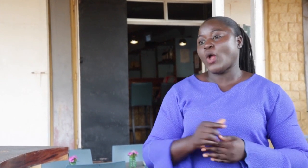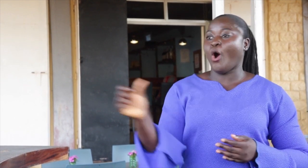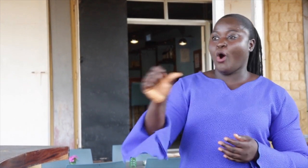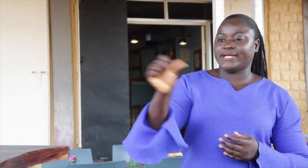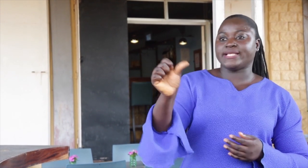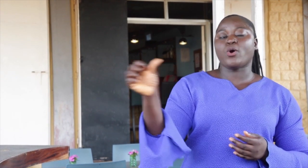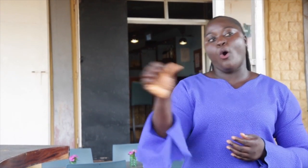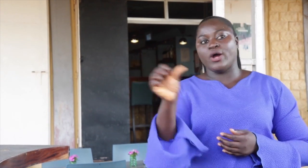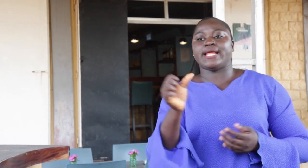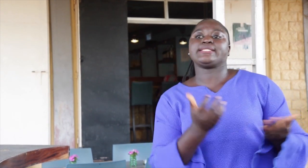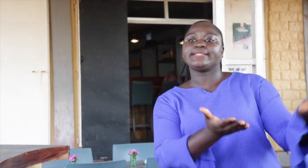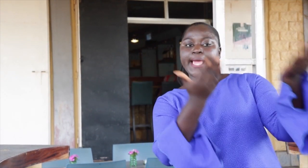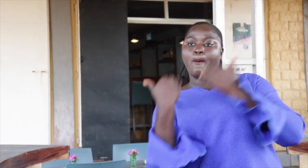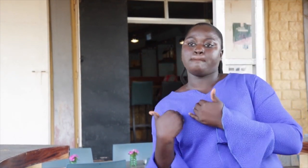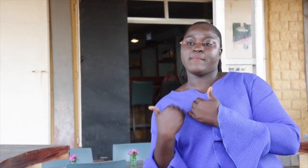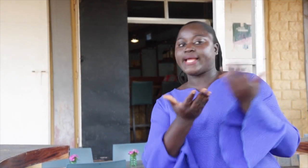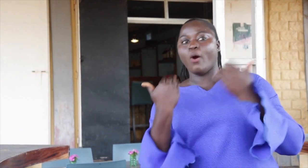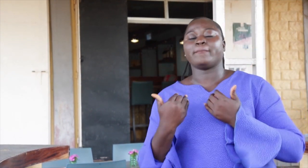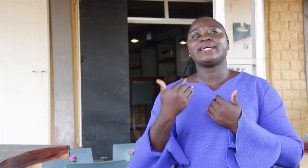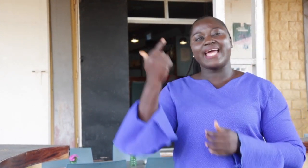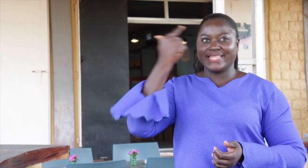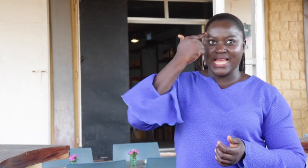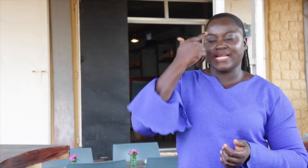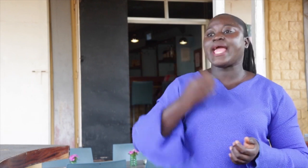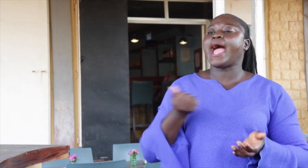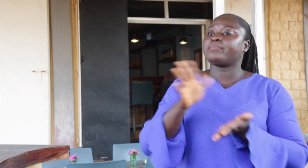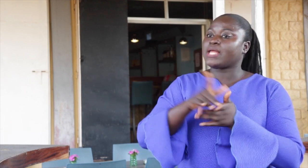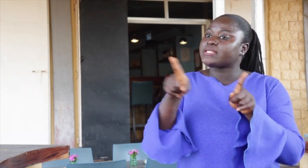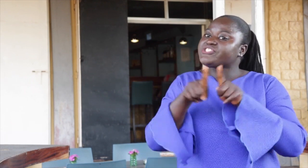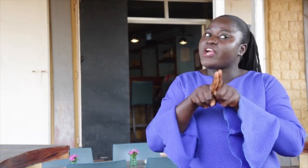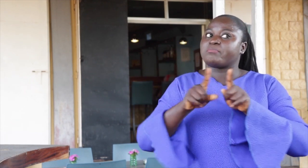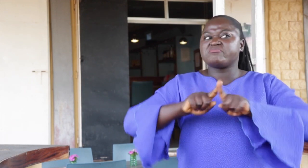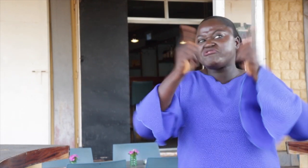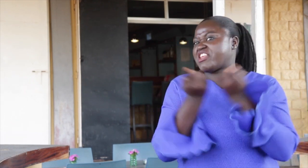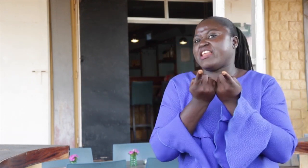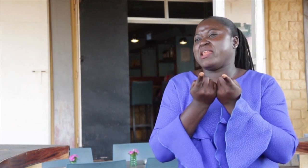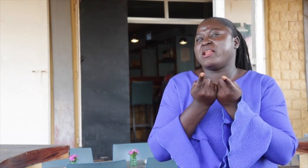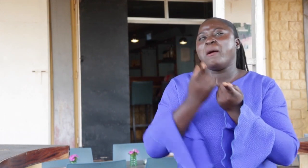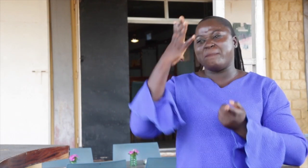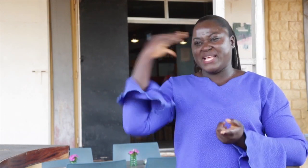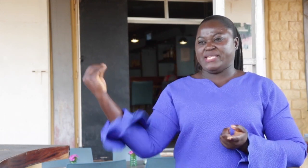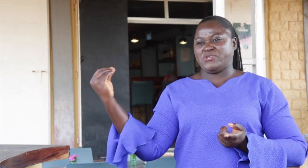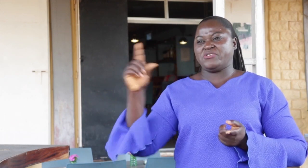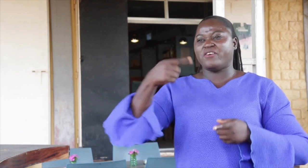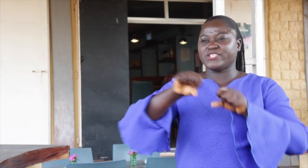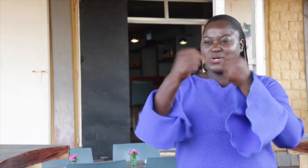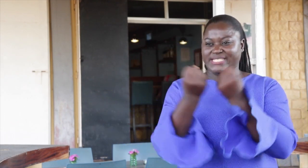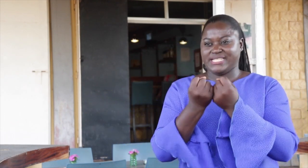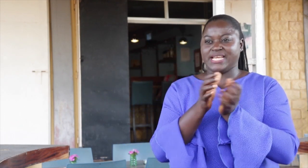So some wouldn't have the patient and go. So orders will come because they think it is